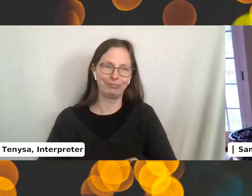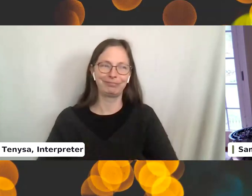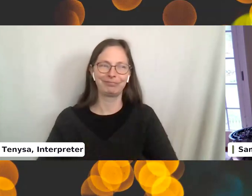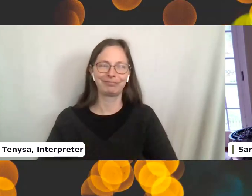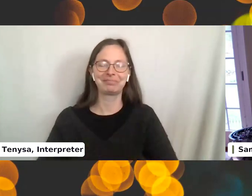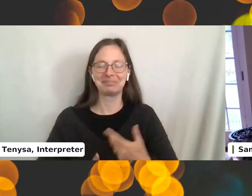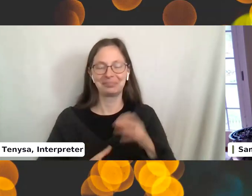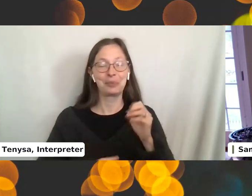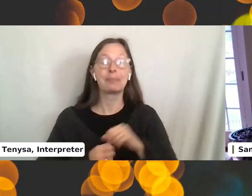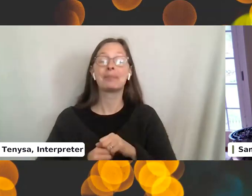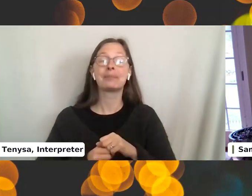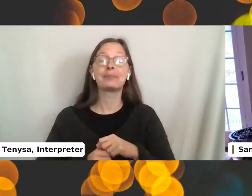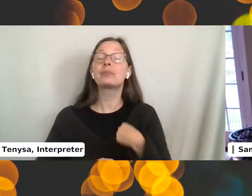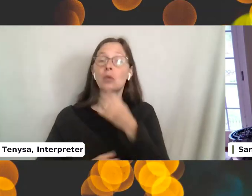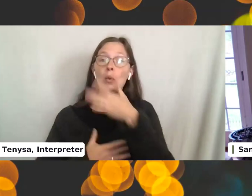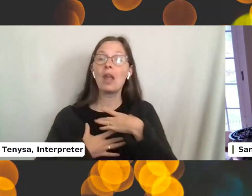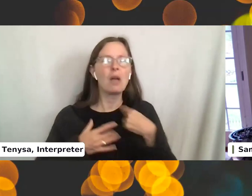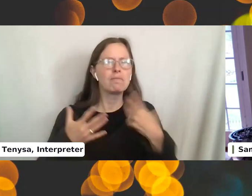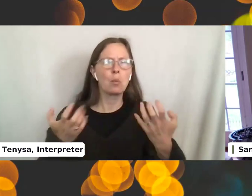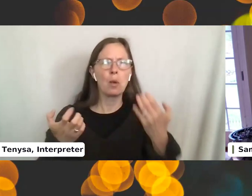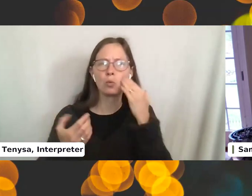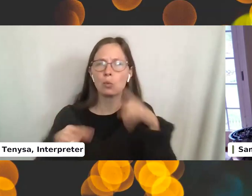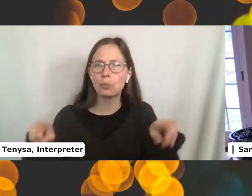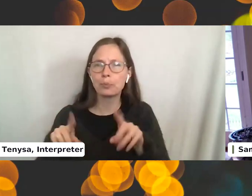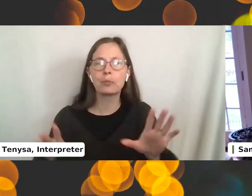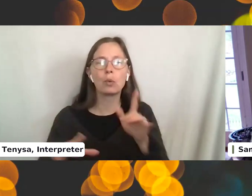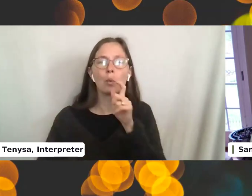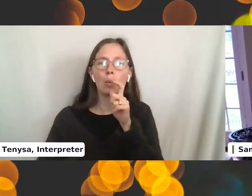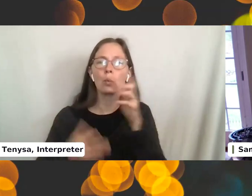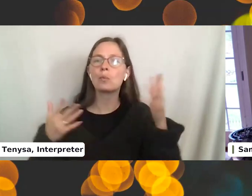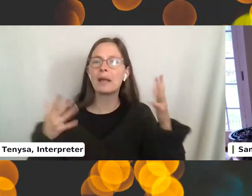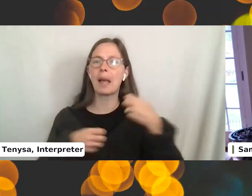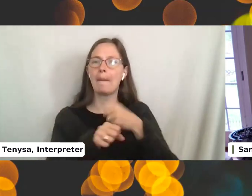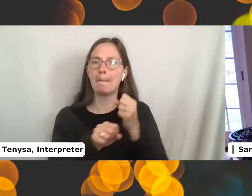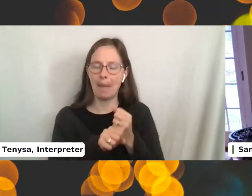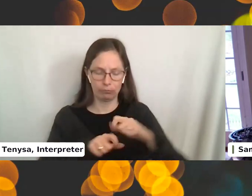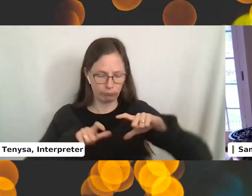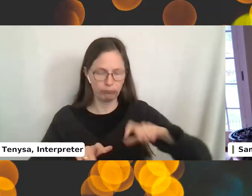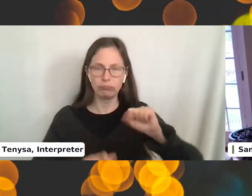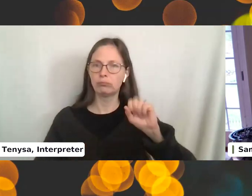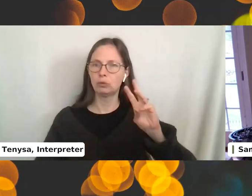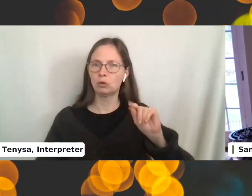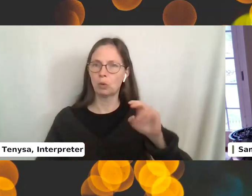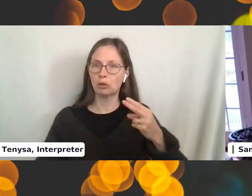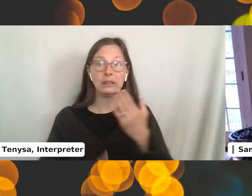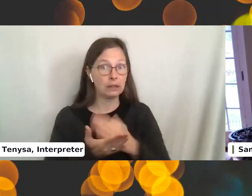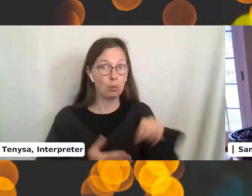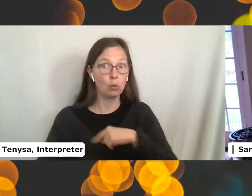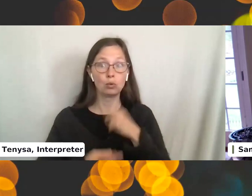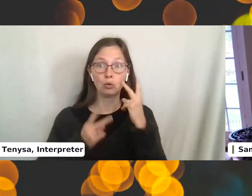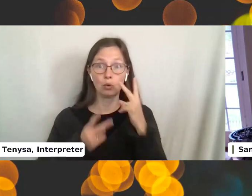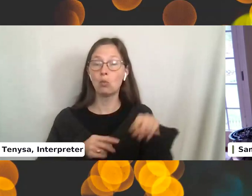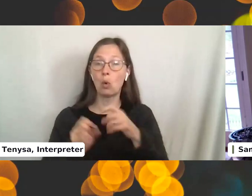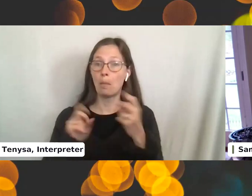Okay. So I would like to know who has made a little swatch or start. Some people I saw have posted online that they